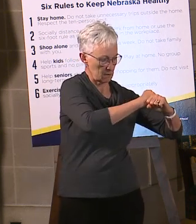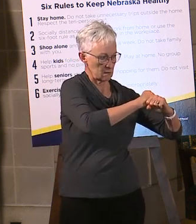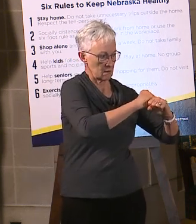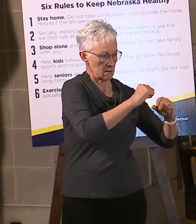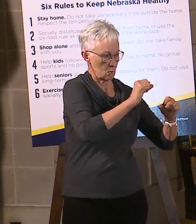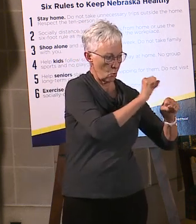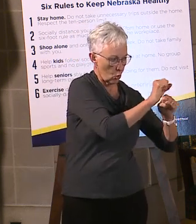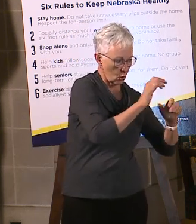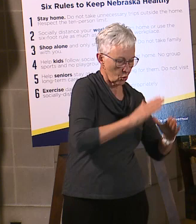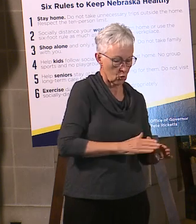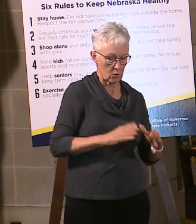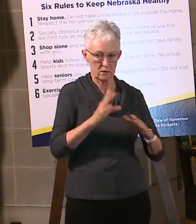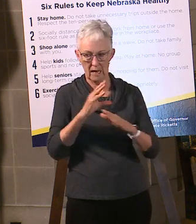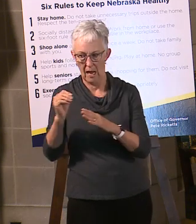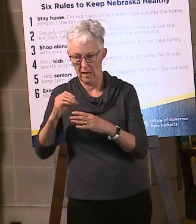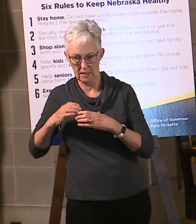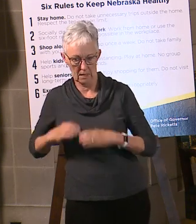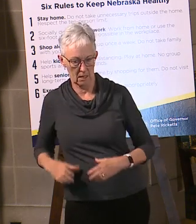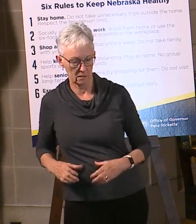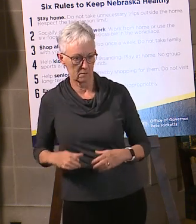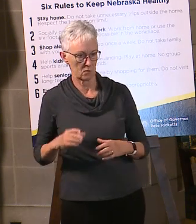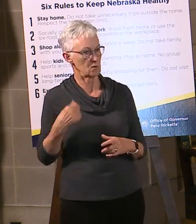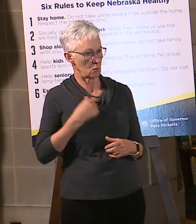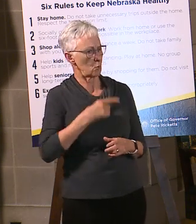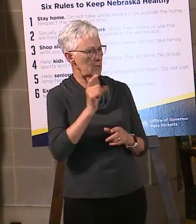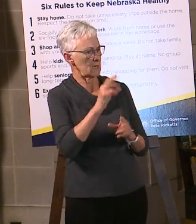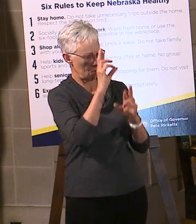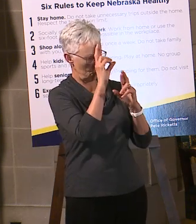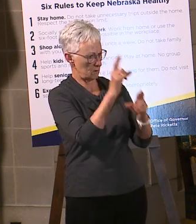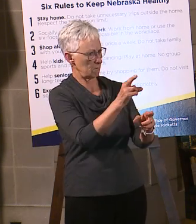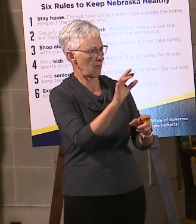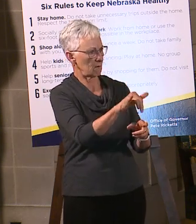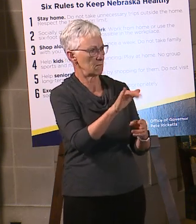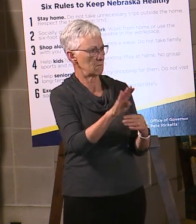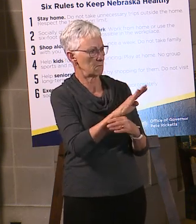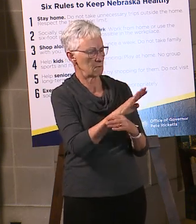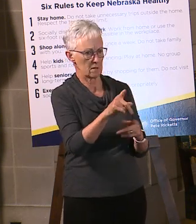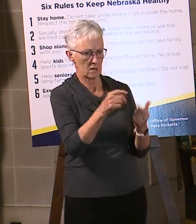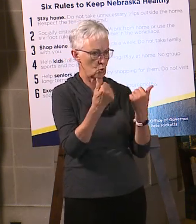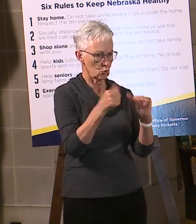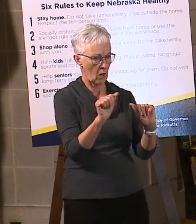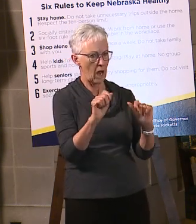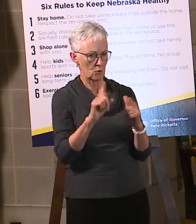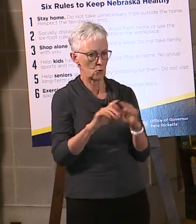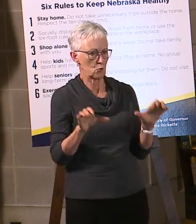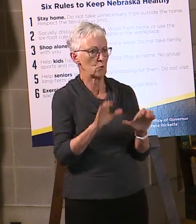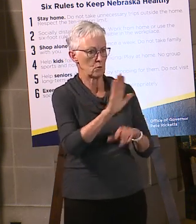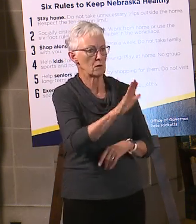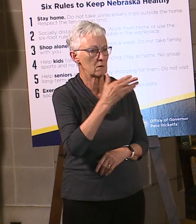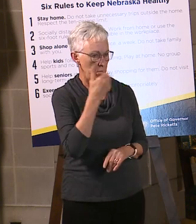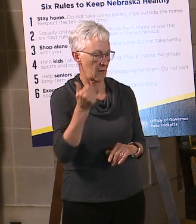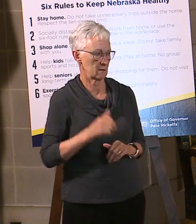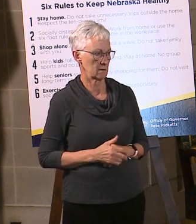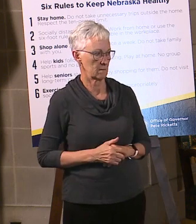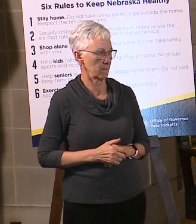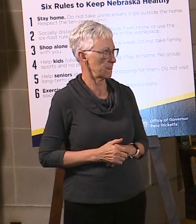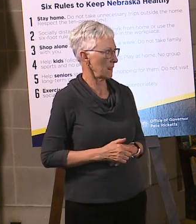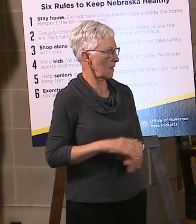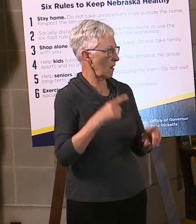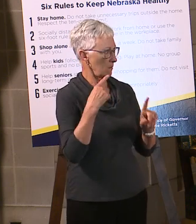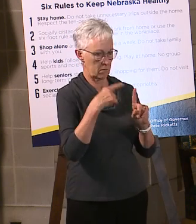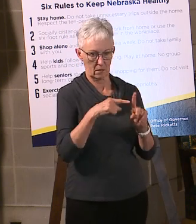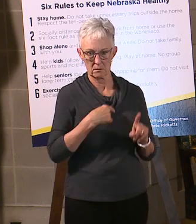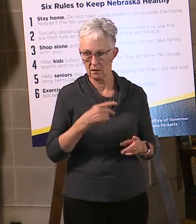respectful of what they're trying to do. The other thing that's out there in our state is incredible ingenuity and innovation